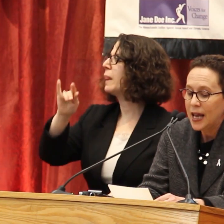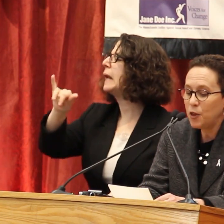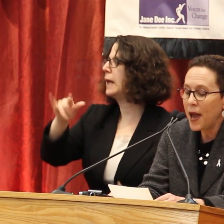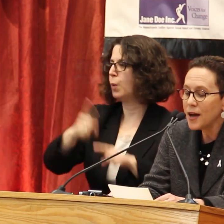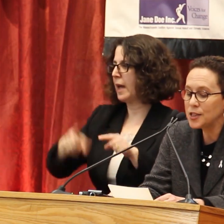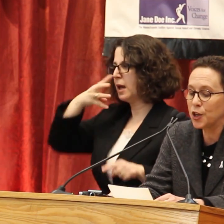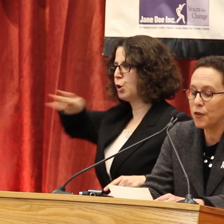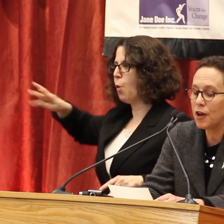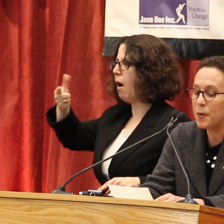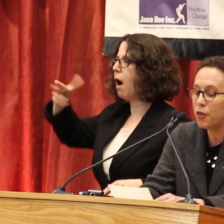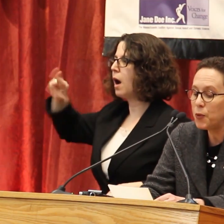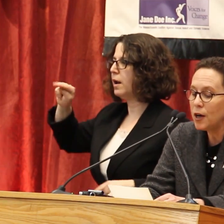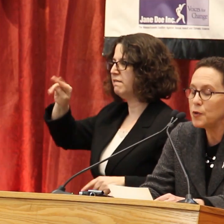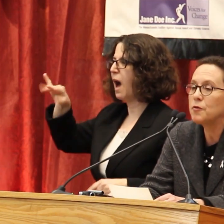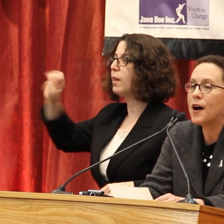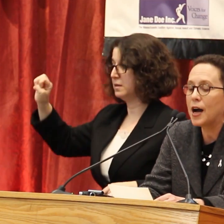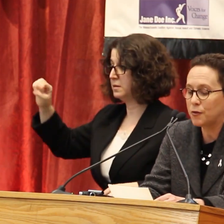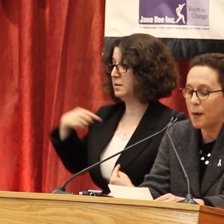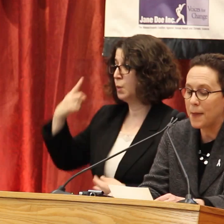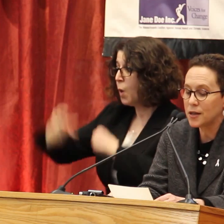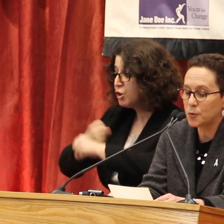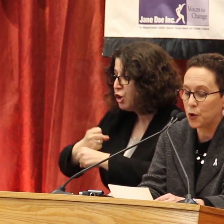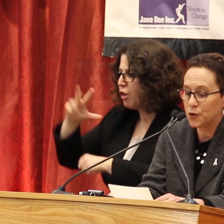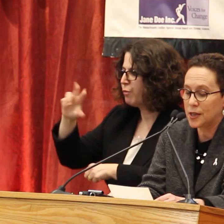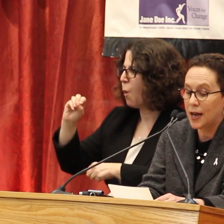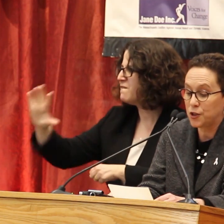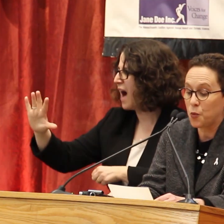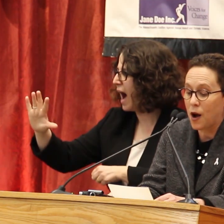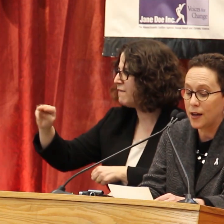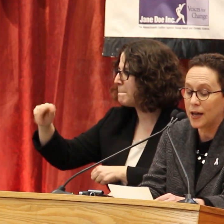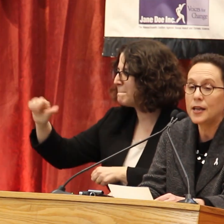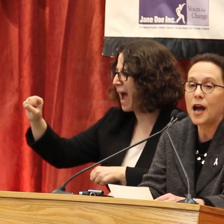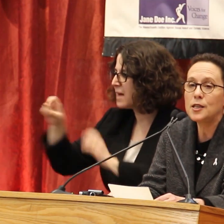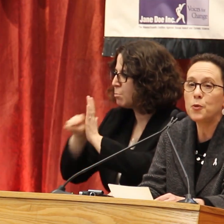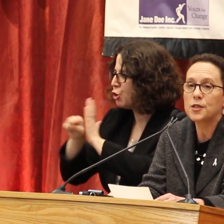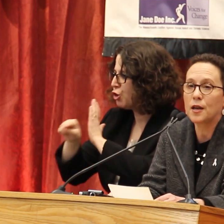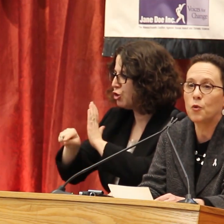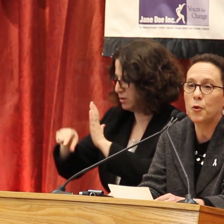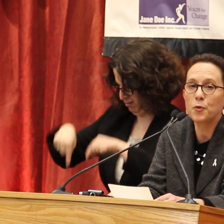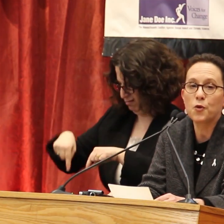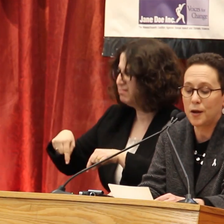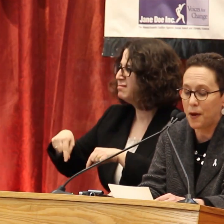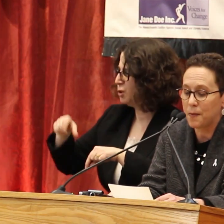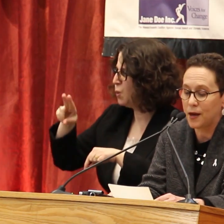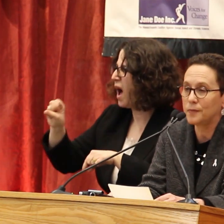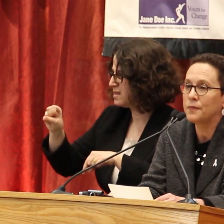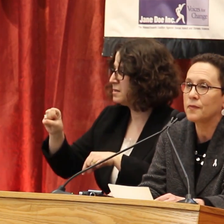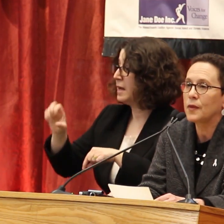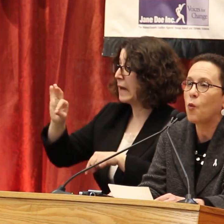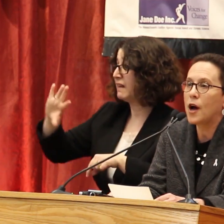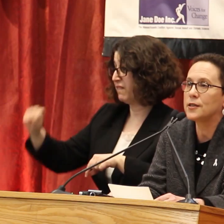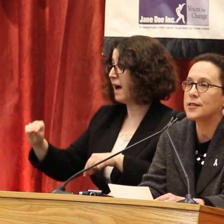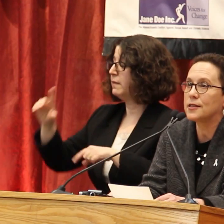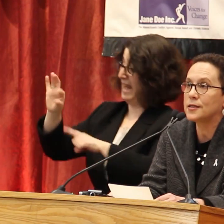In the past year, there have been 305 mass murders nationwide. Ninety percent were perpetrated by men.